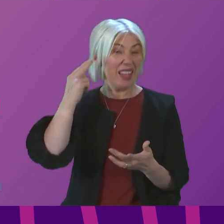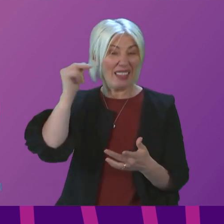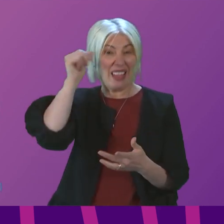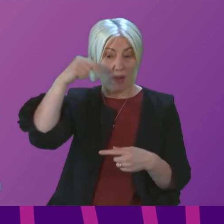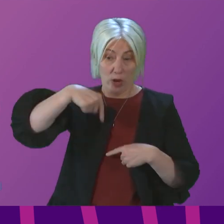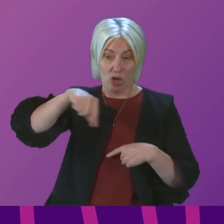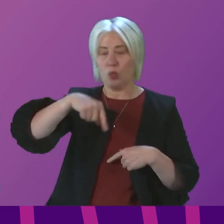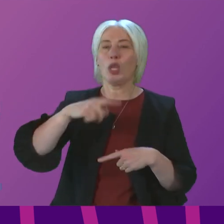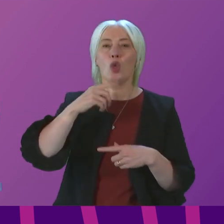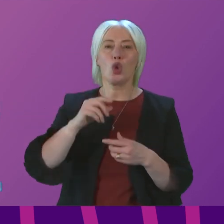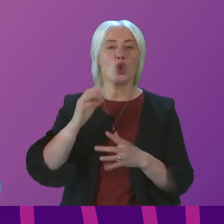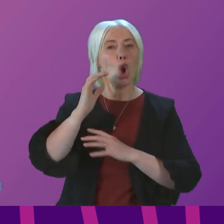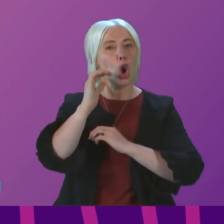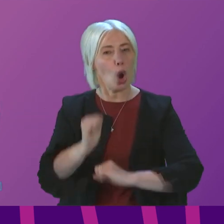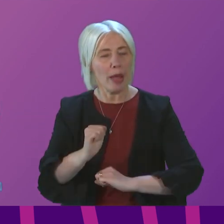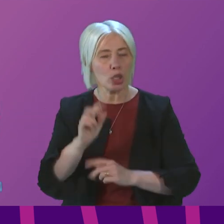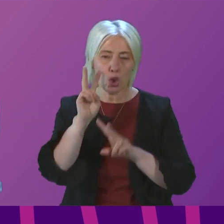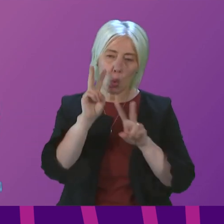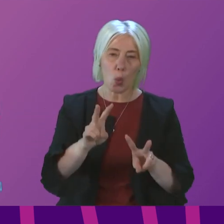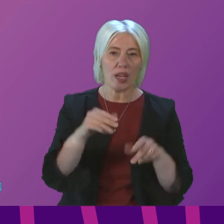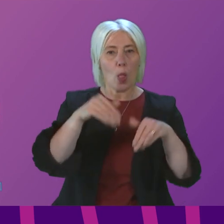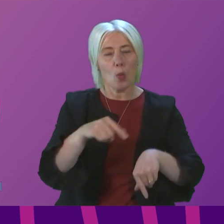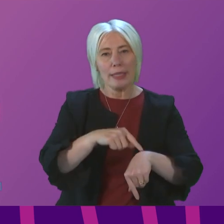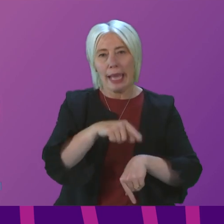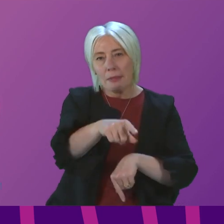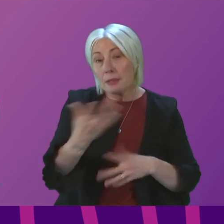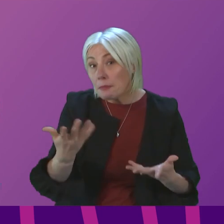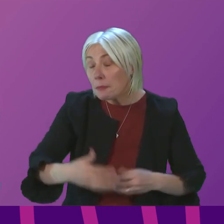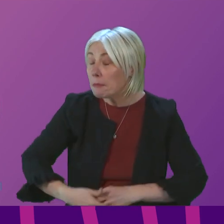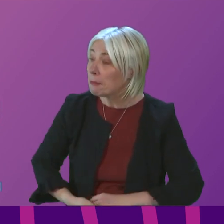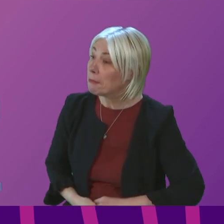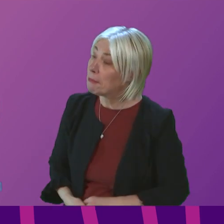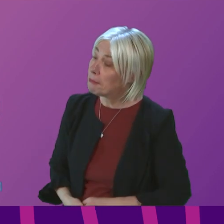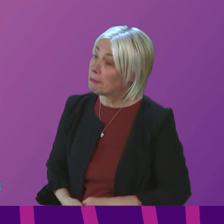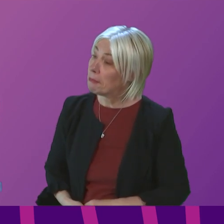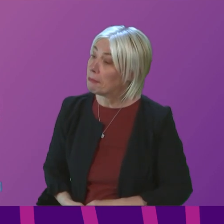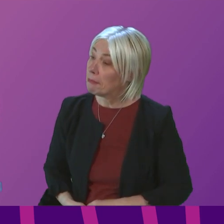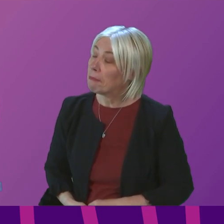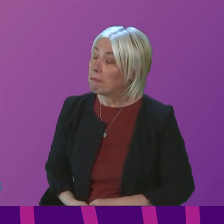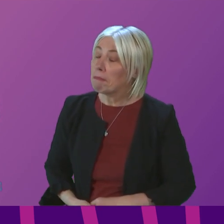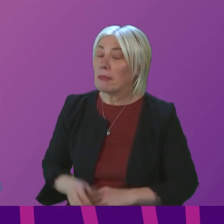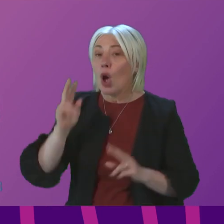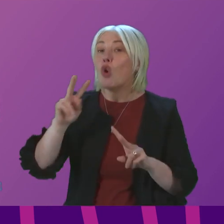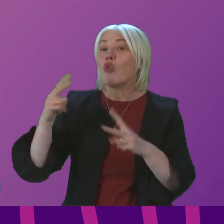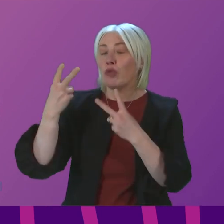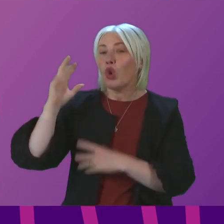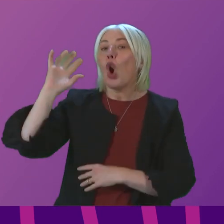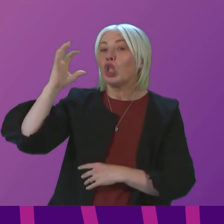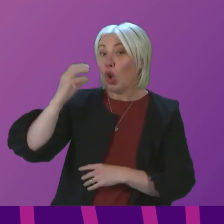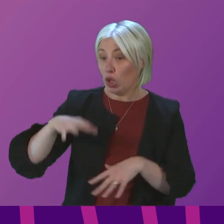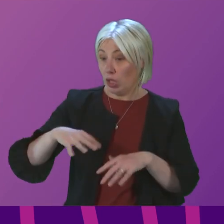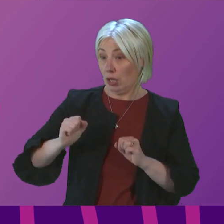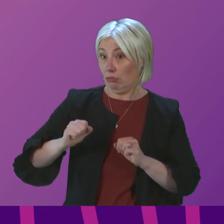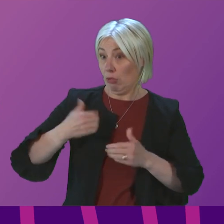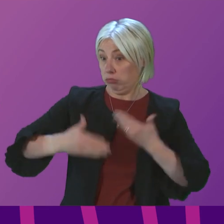Week is to commit to addressing them? First Minister. We have a review of audiology underway,